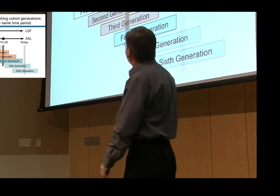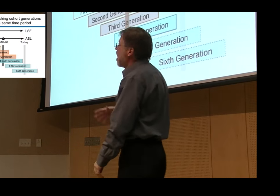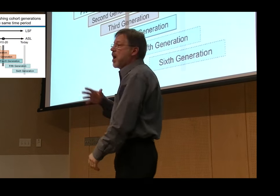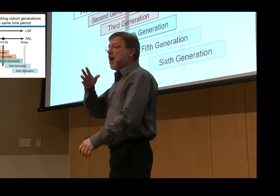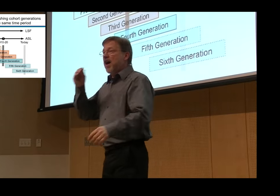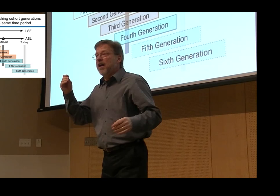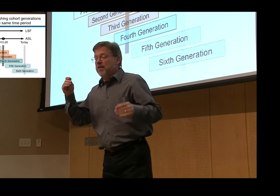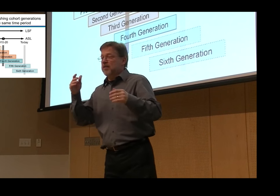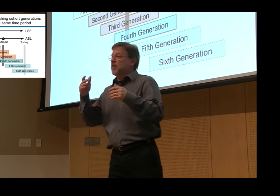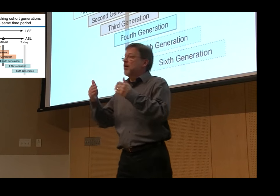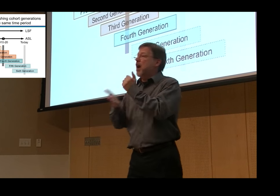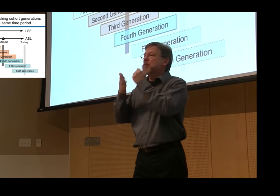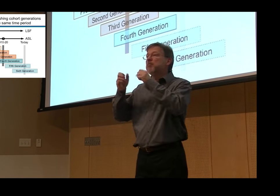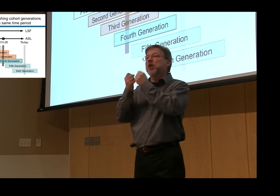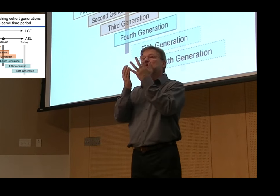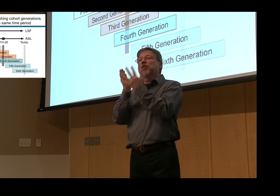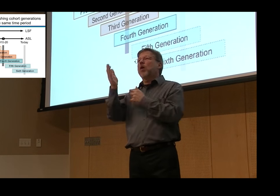approached the films and the way that we researched them.